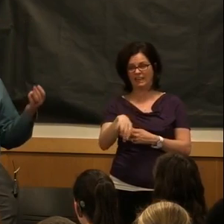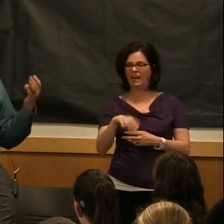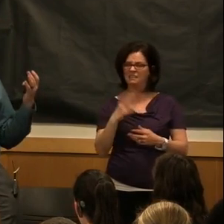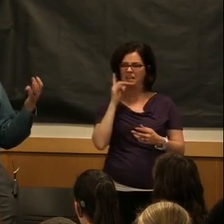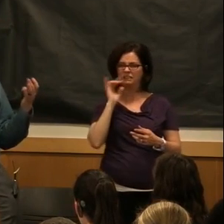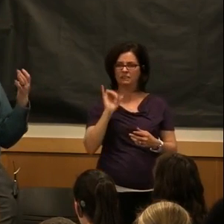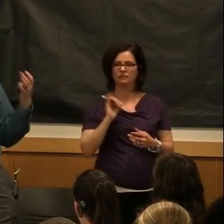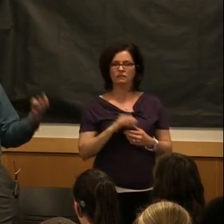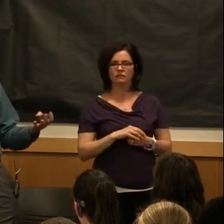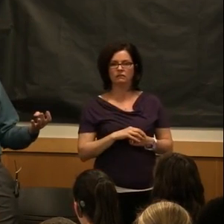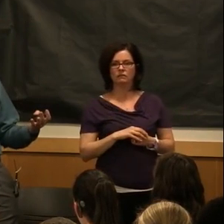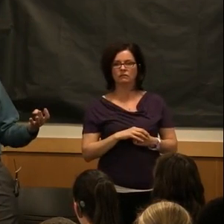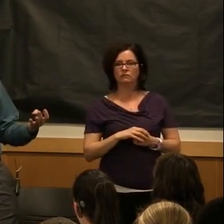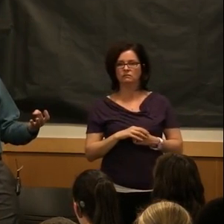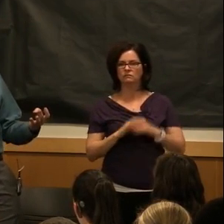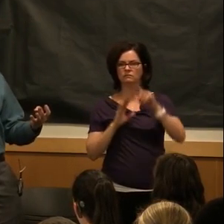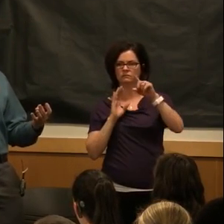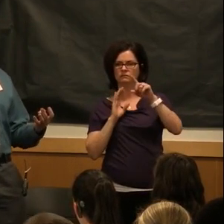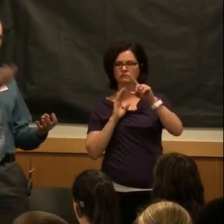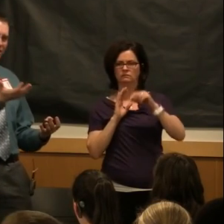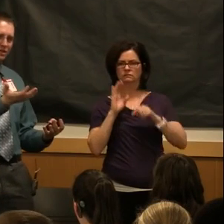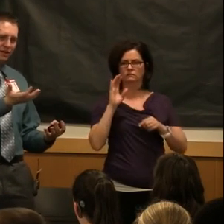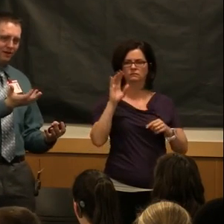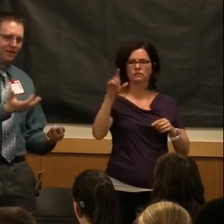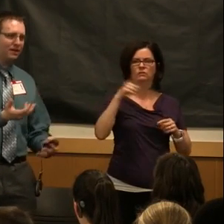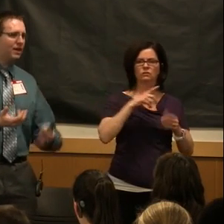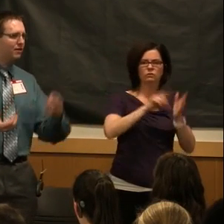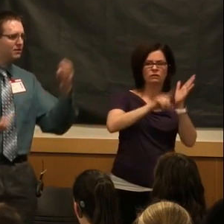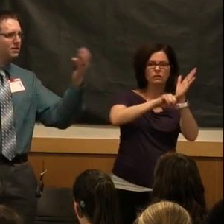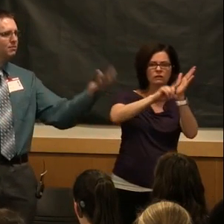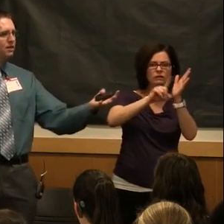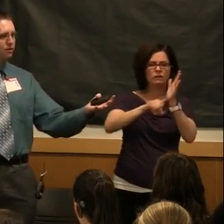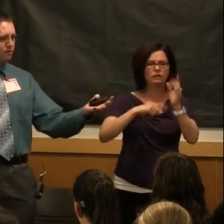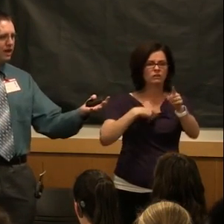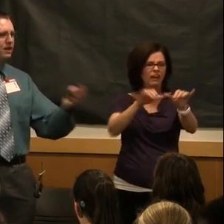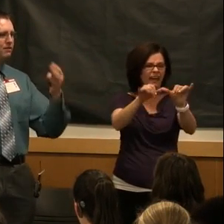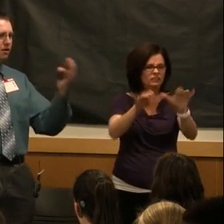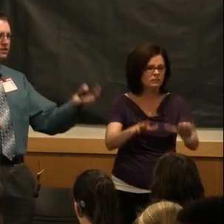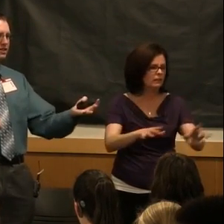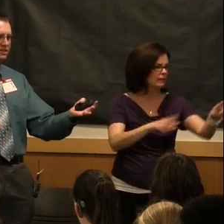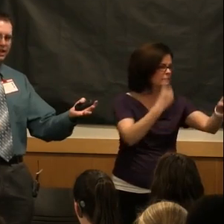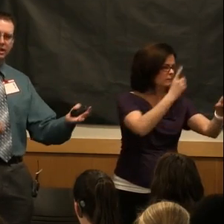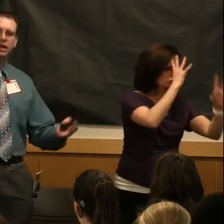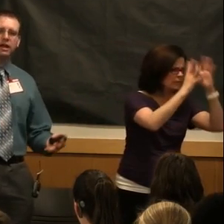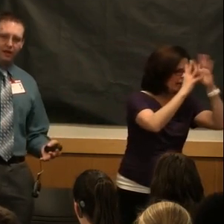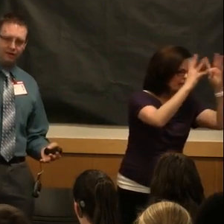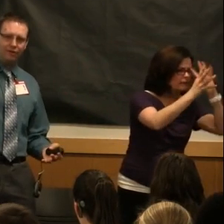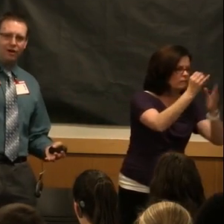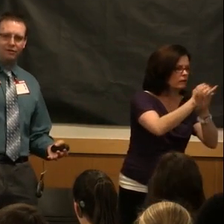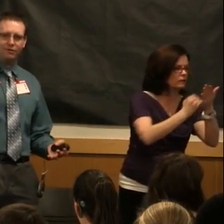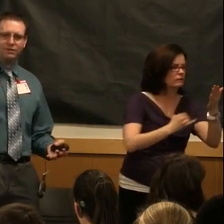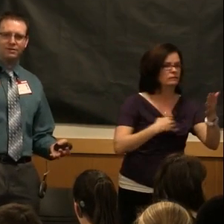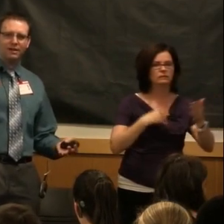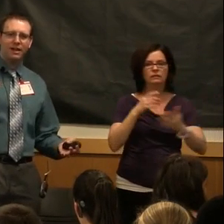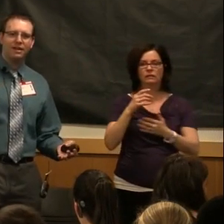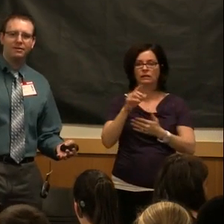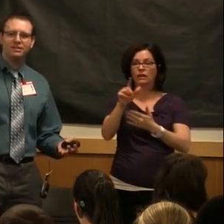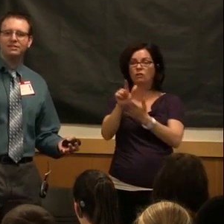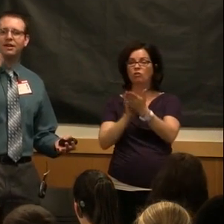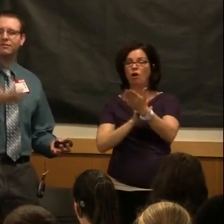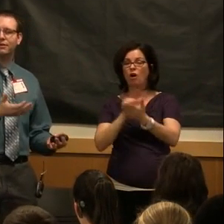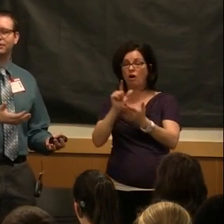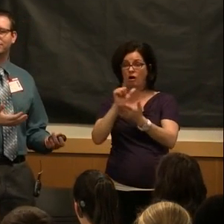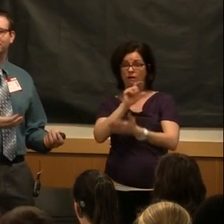So as you guys are looking through those, hearing engineering, hearing something creative, artistic, hearing law enforcement,